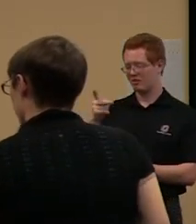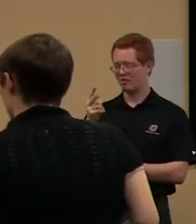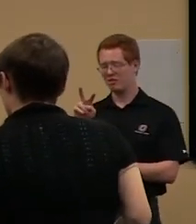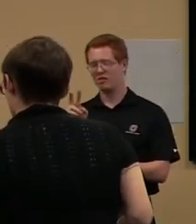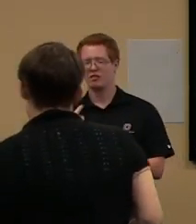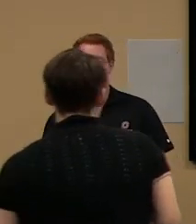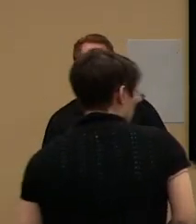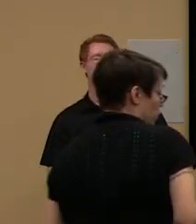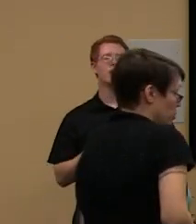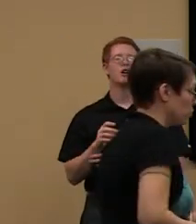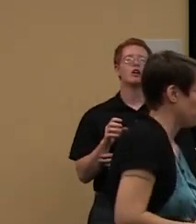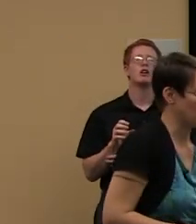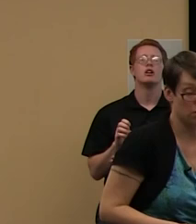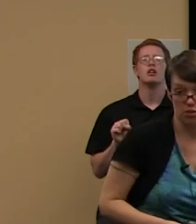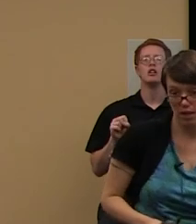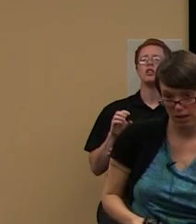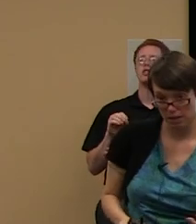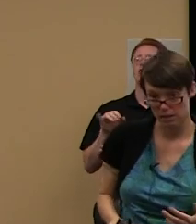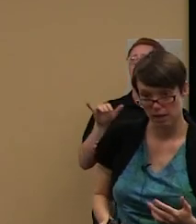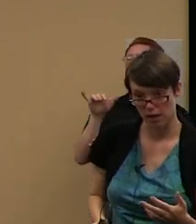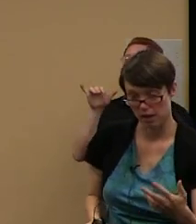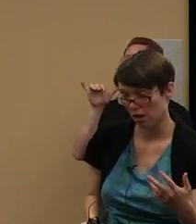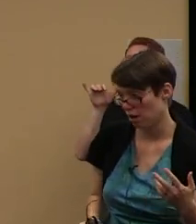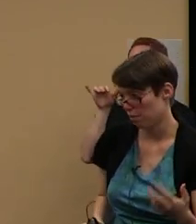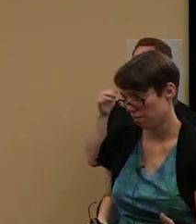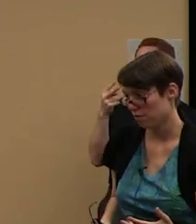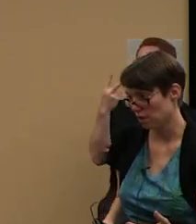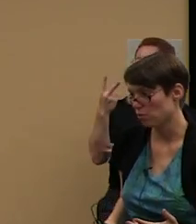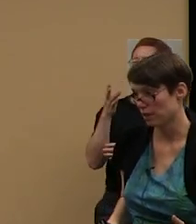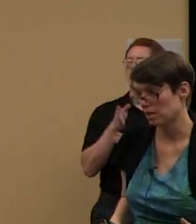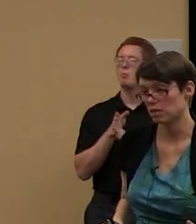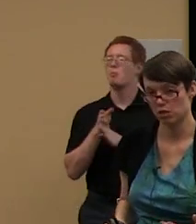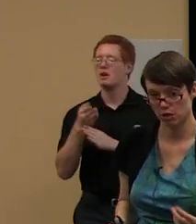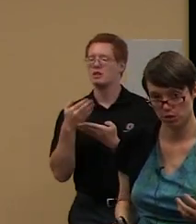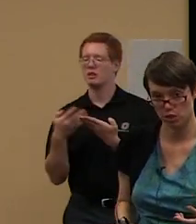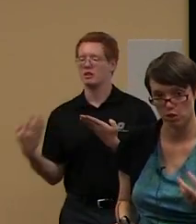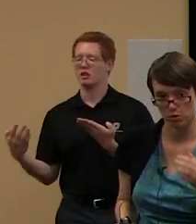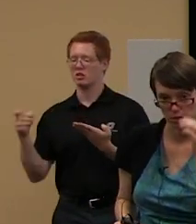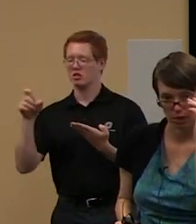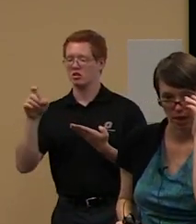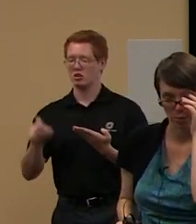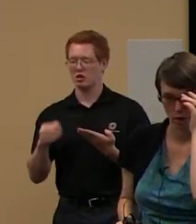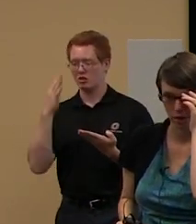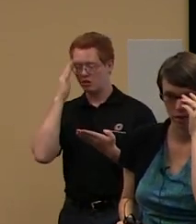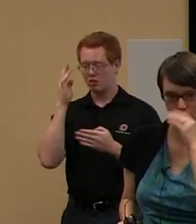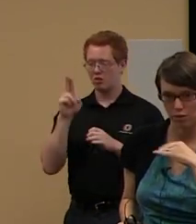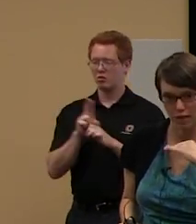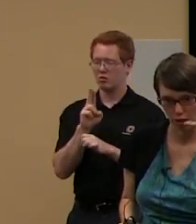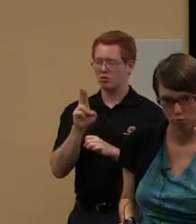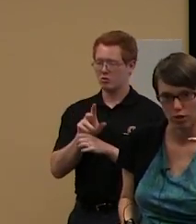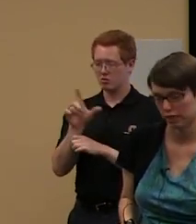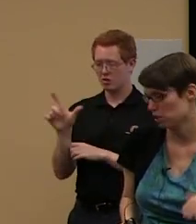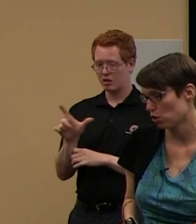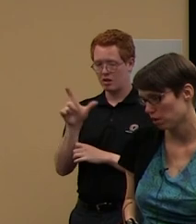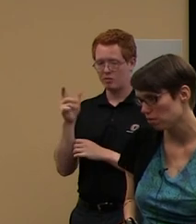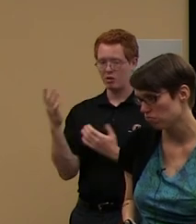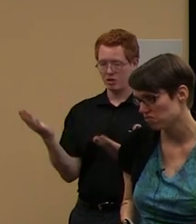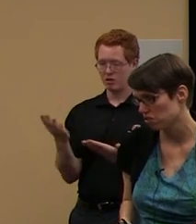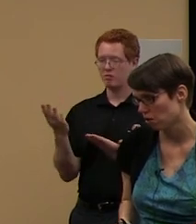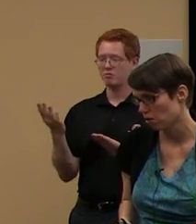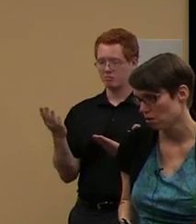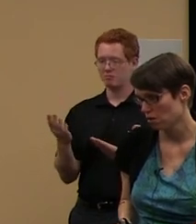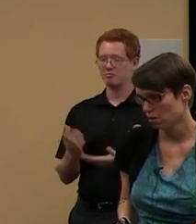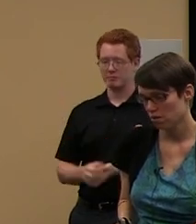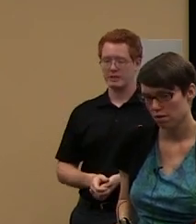So, right. So those are the two main things that that you really need to use the library, you know, to get you really started.